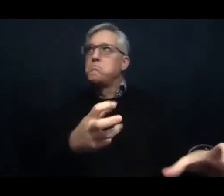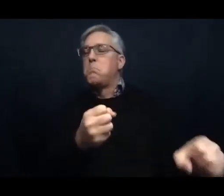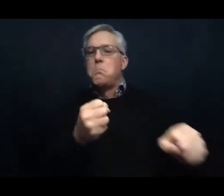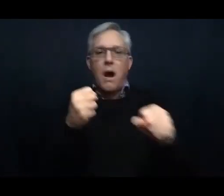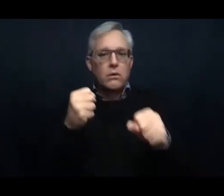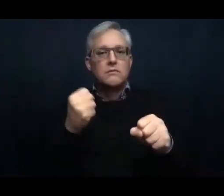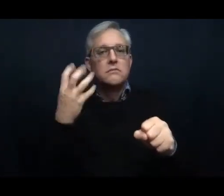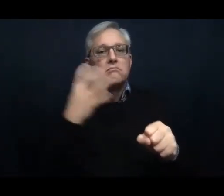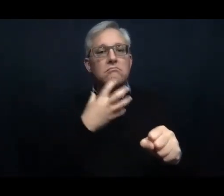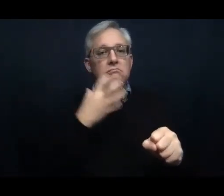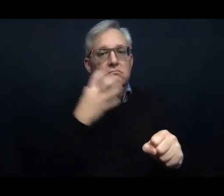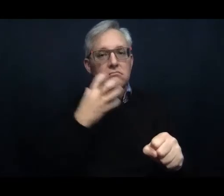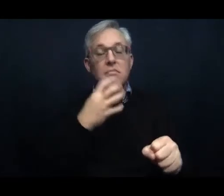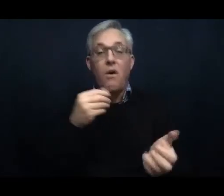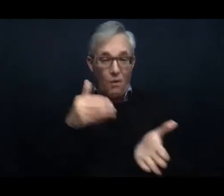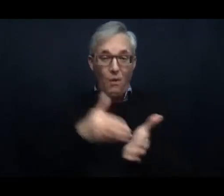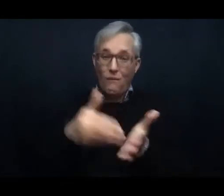So ask you to pray.